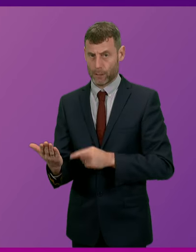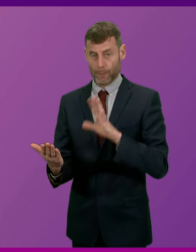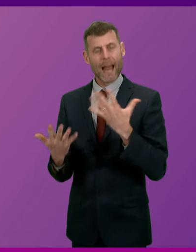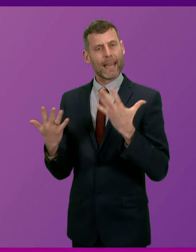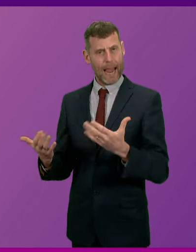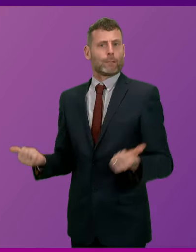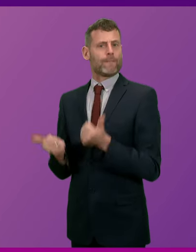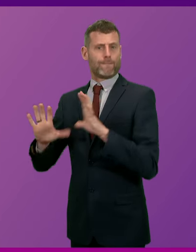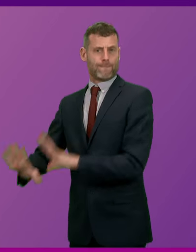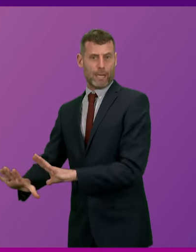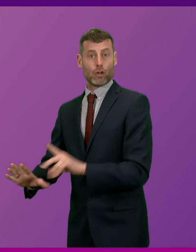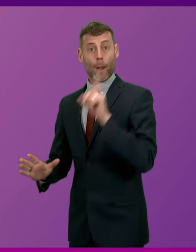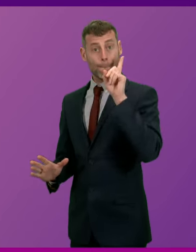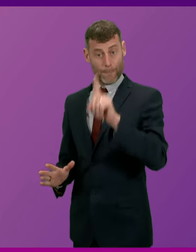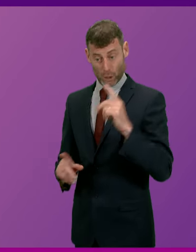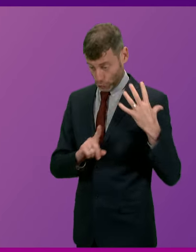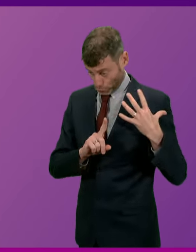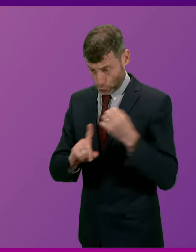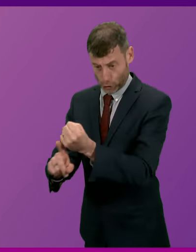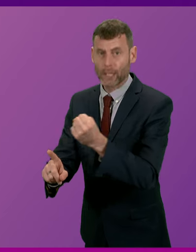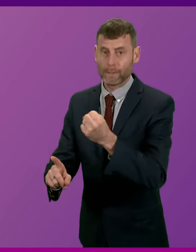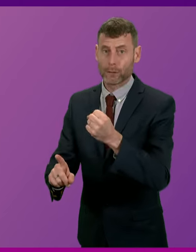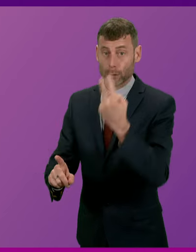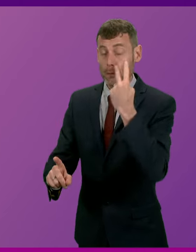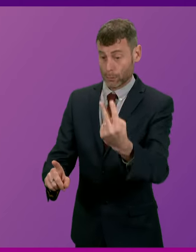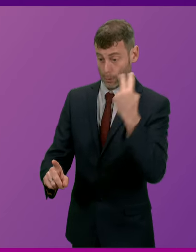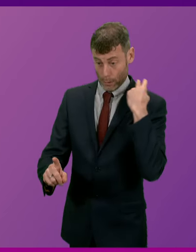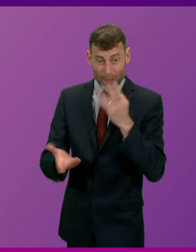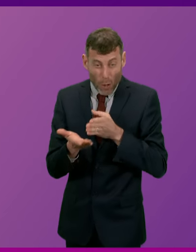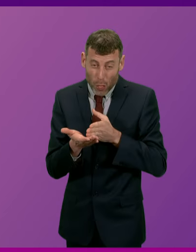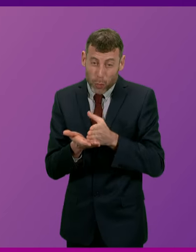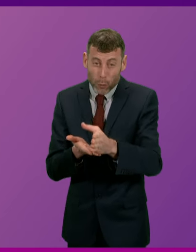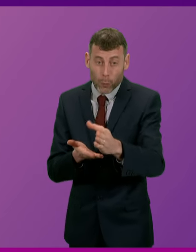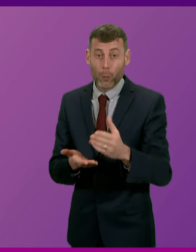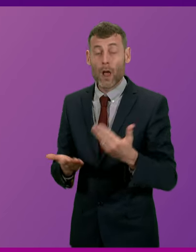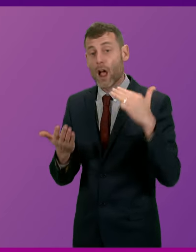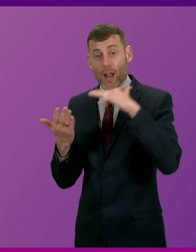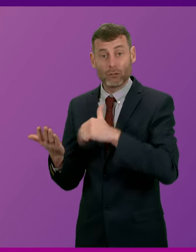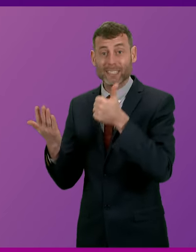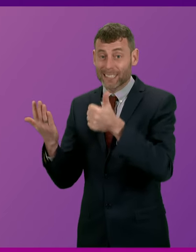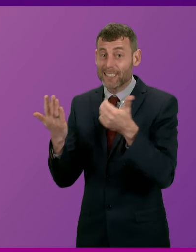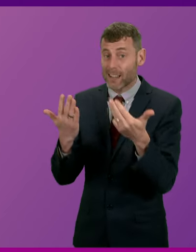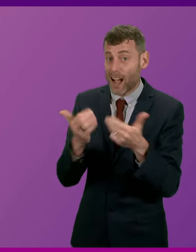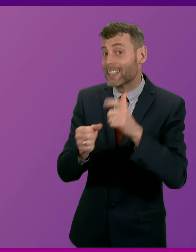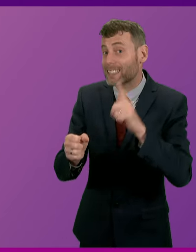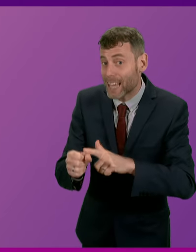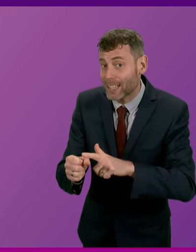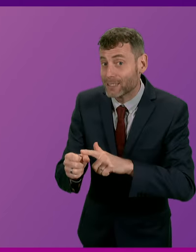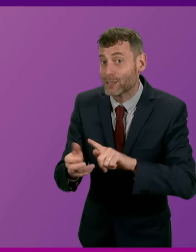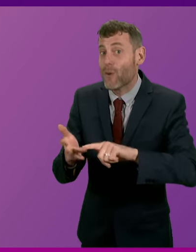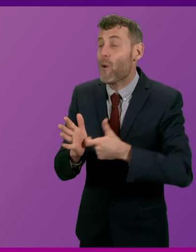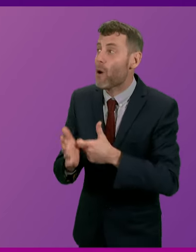will come to very shortly. That Bute House Agreement, of course, that did last and has lasted 969 days or another way of putting it,